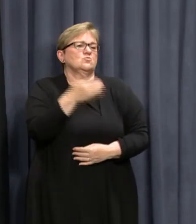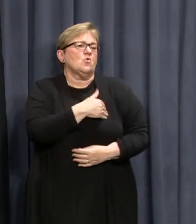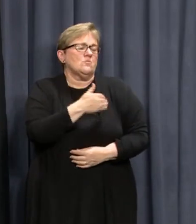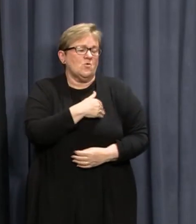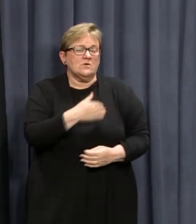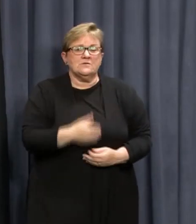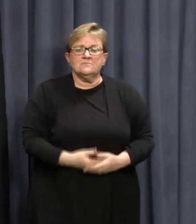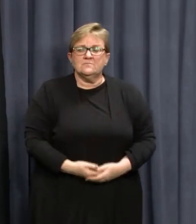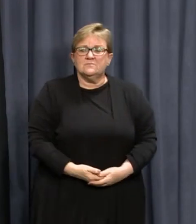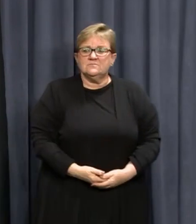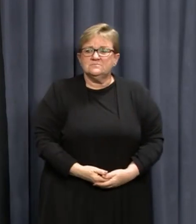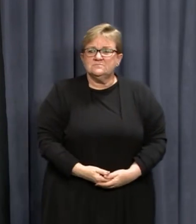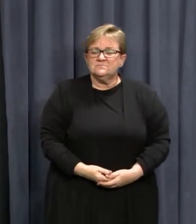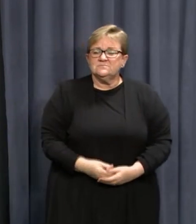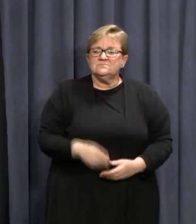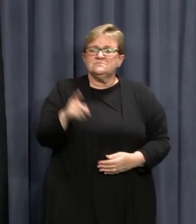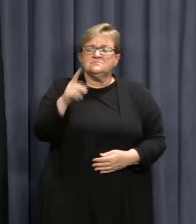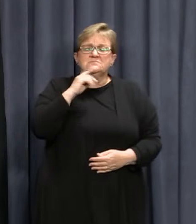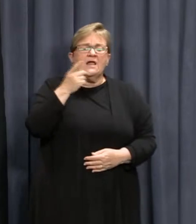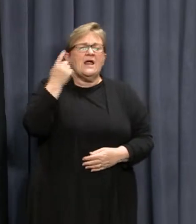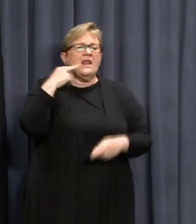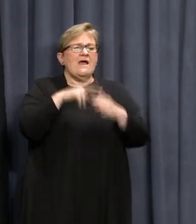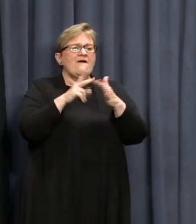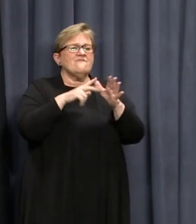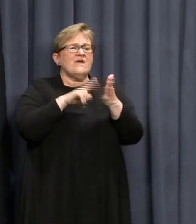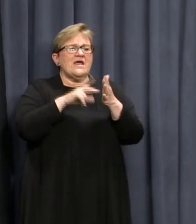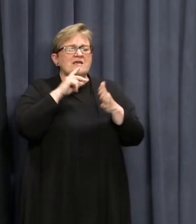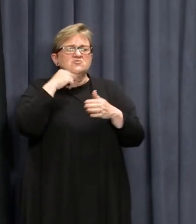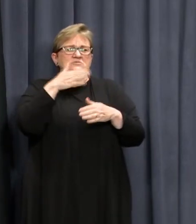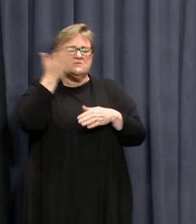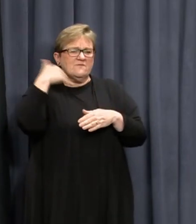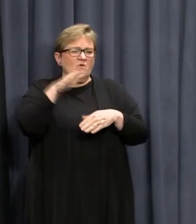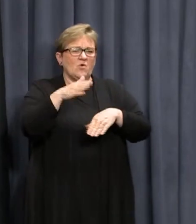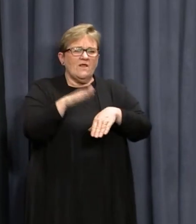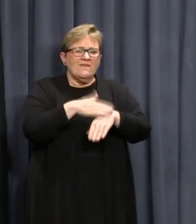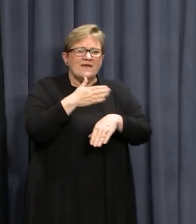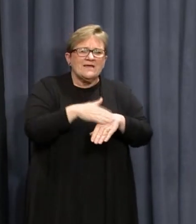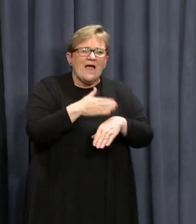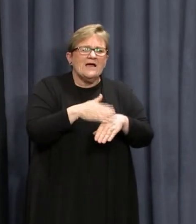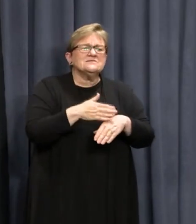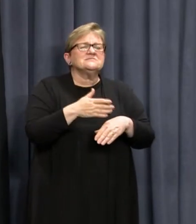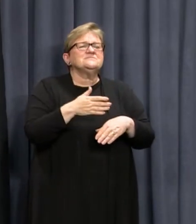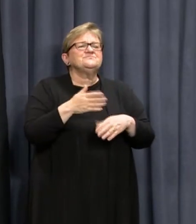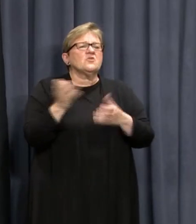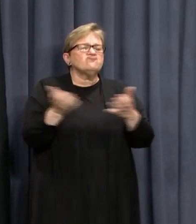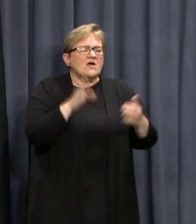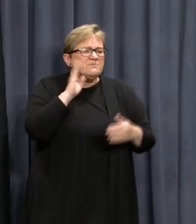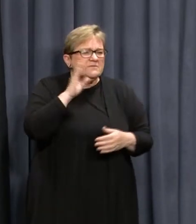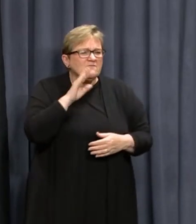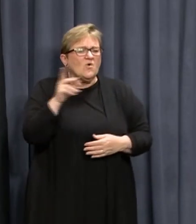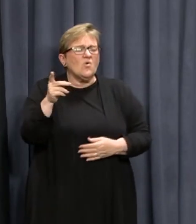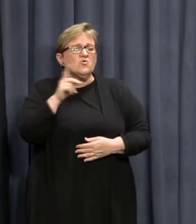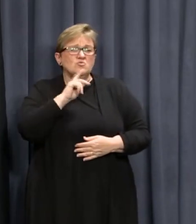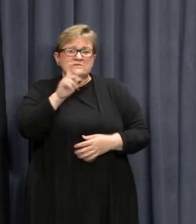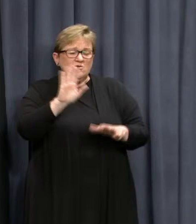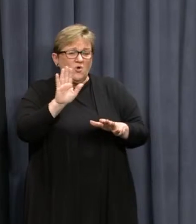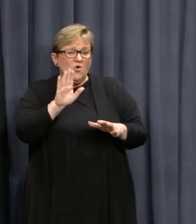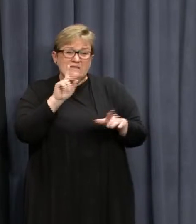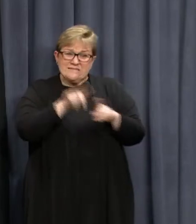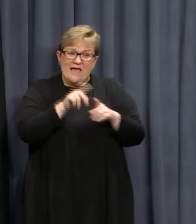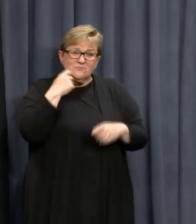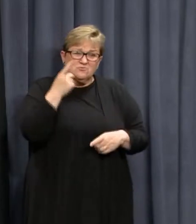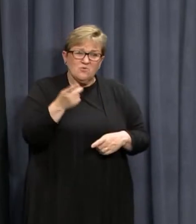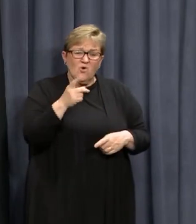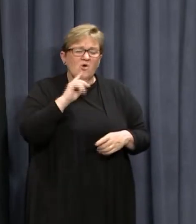the morning. You urged fans last lockdown not to attend to the Wildcats and Force games, although crowds were permitted. Are you suggesting the same thing for